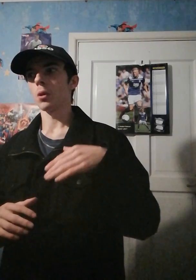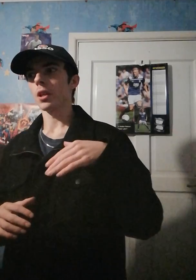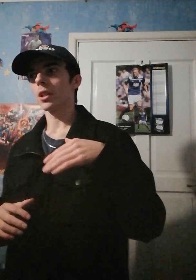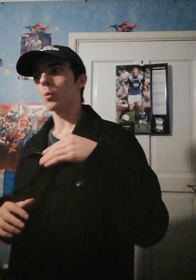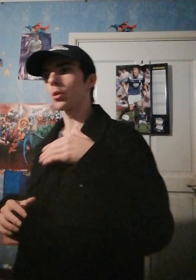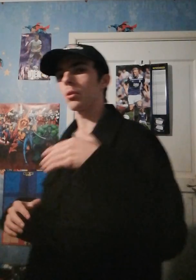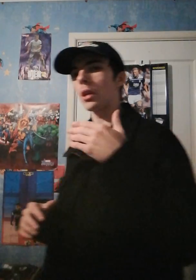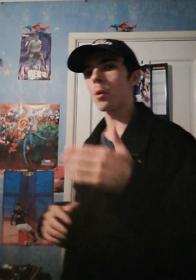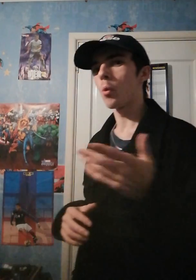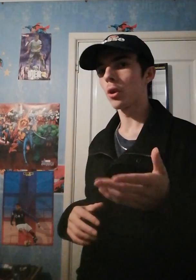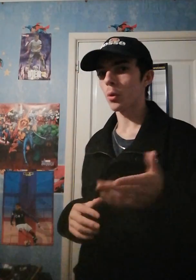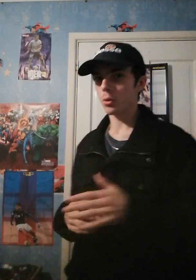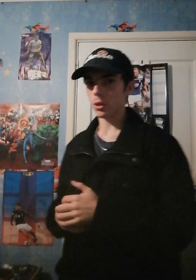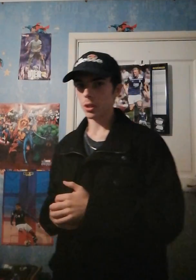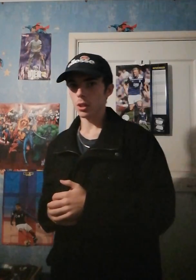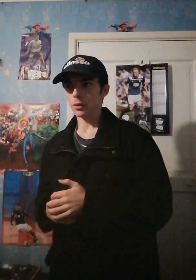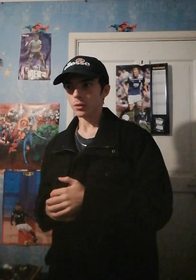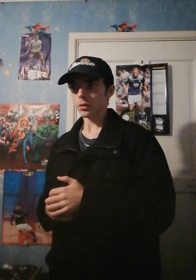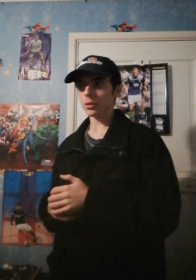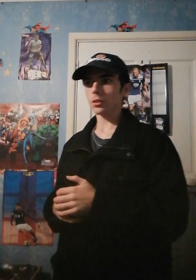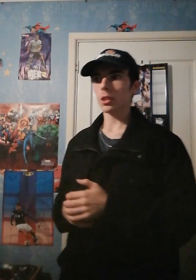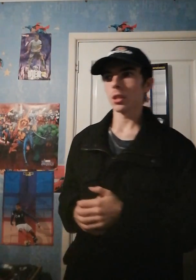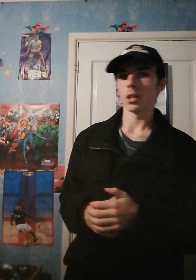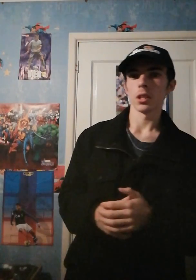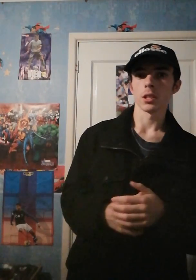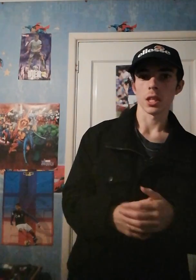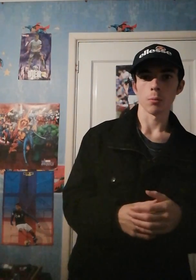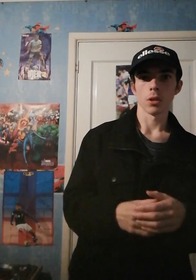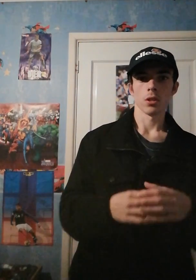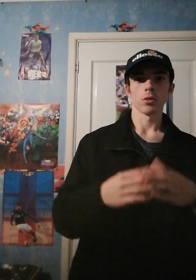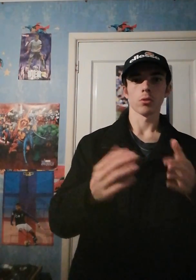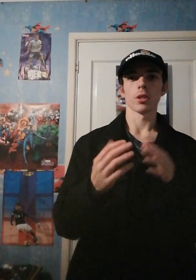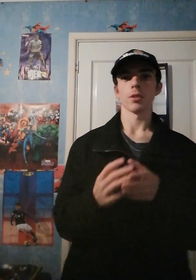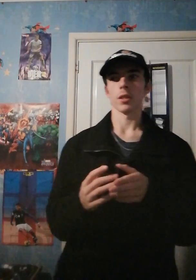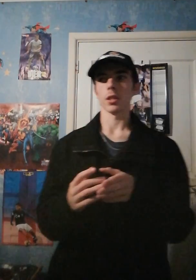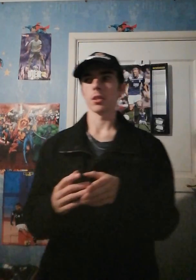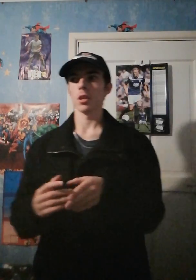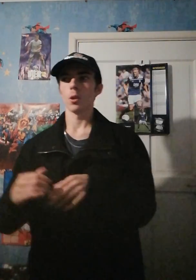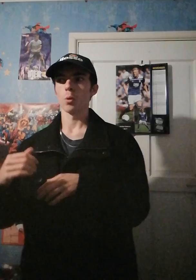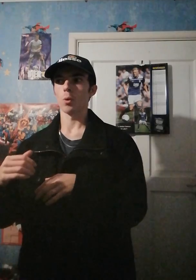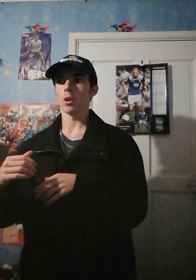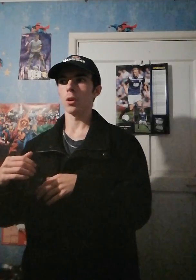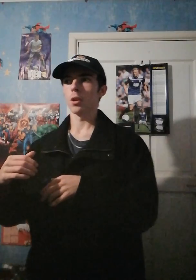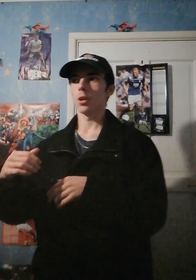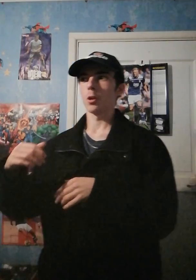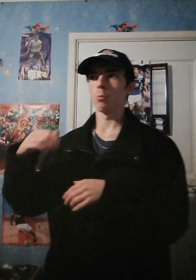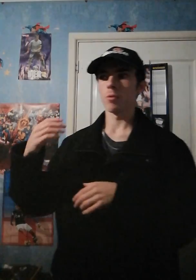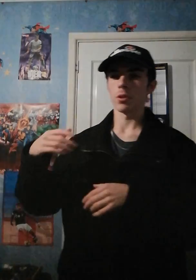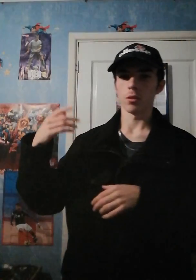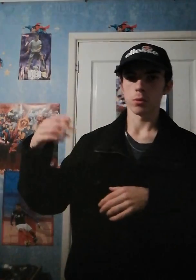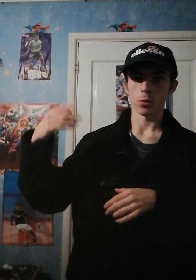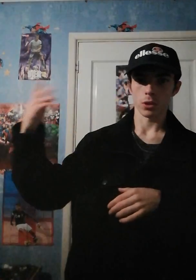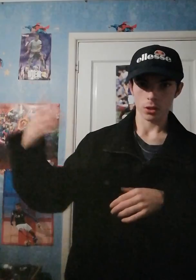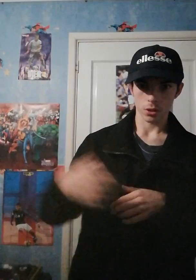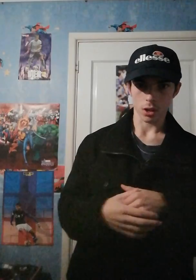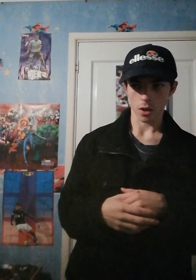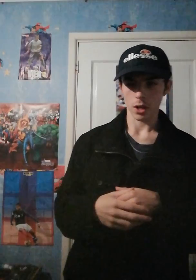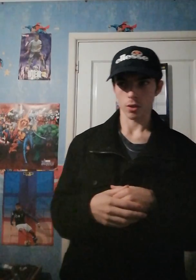But he'll want to go to a team such as the Redskins who are moving them forward directly.